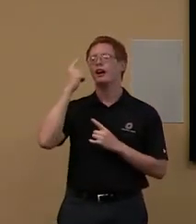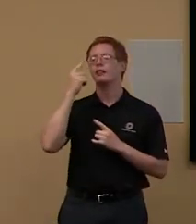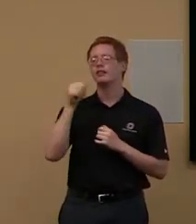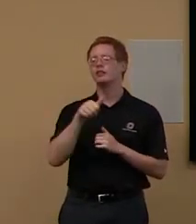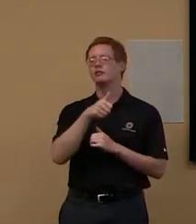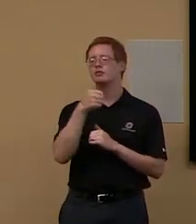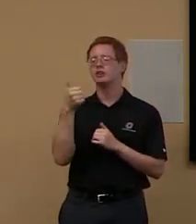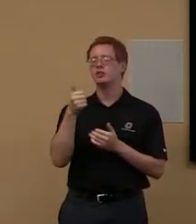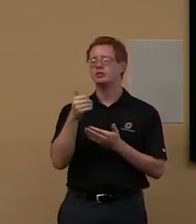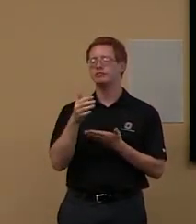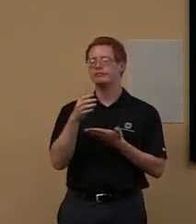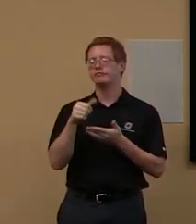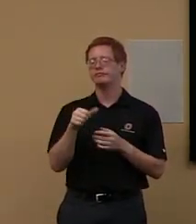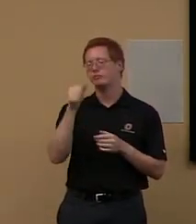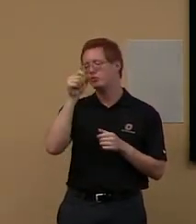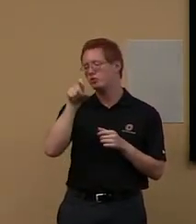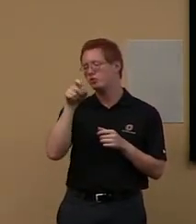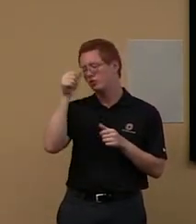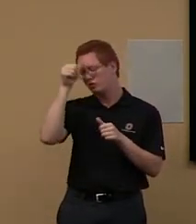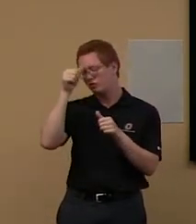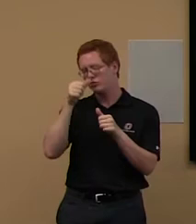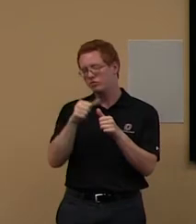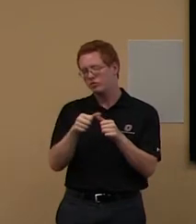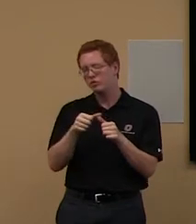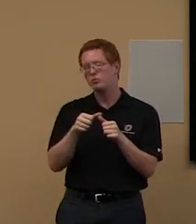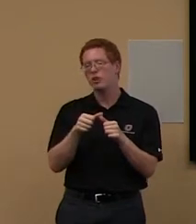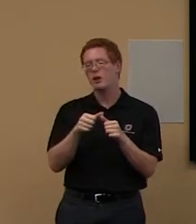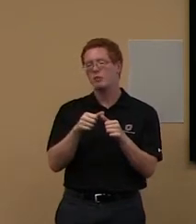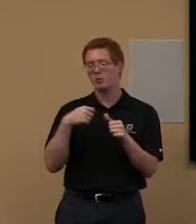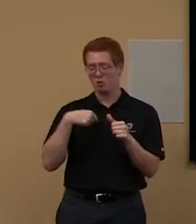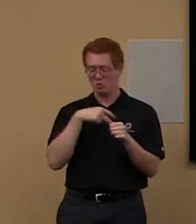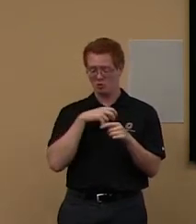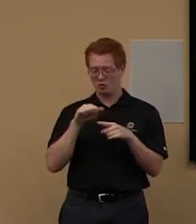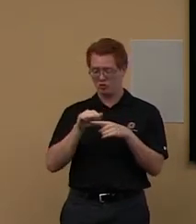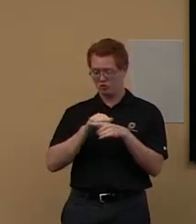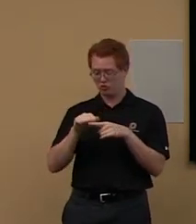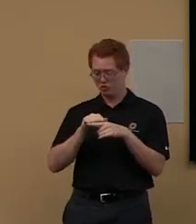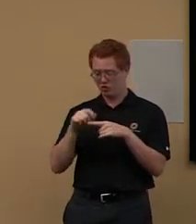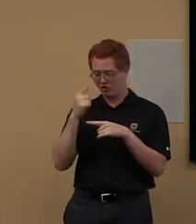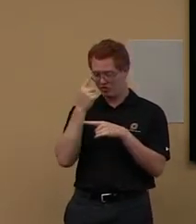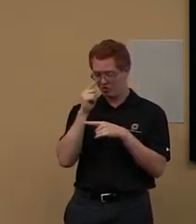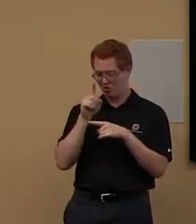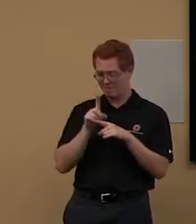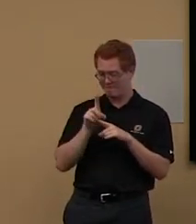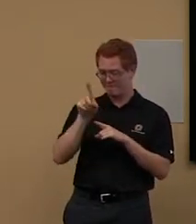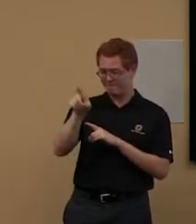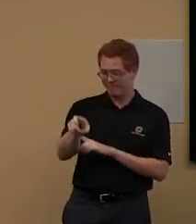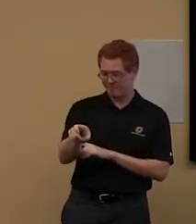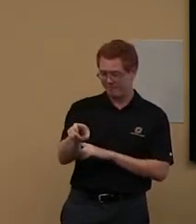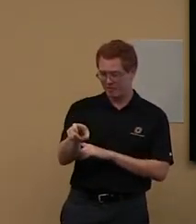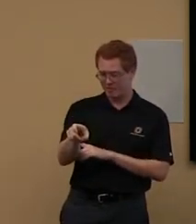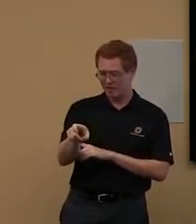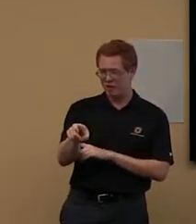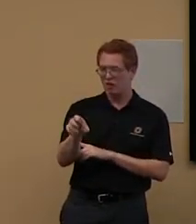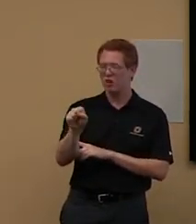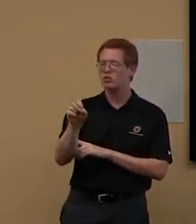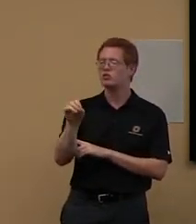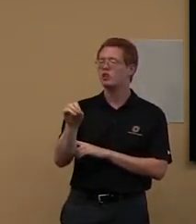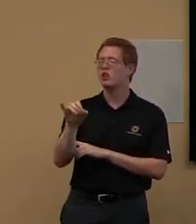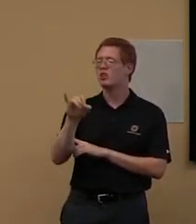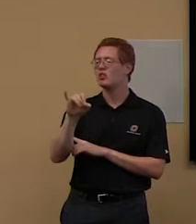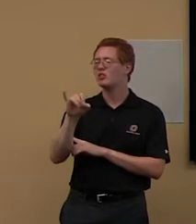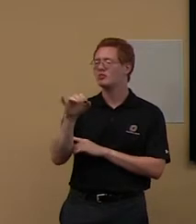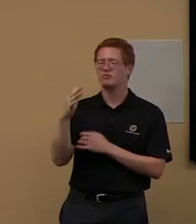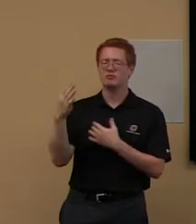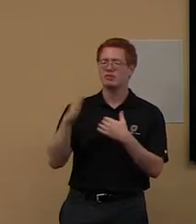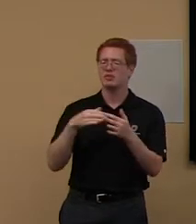that, um, we're, we're really trained in, in asking questions. Um, so if you, if you don't even know where to start,